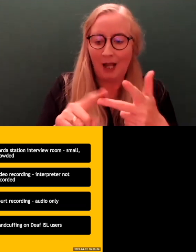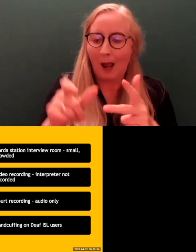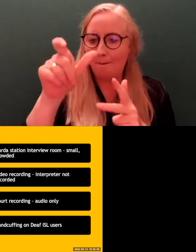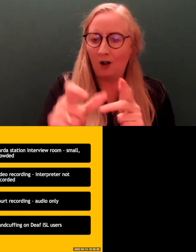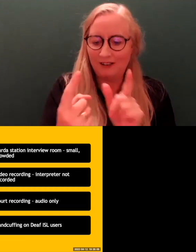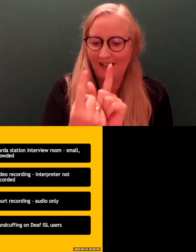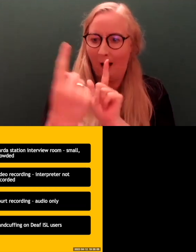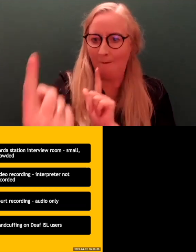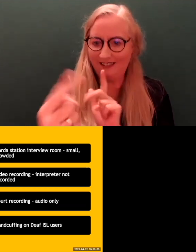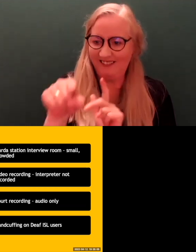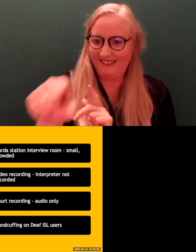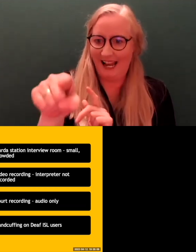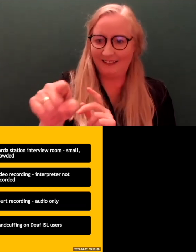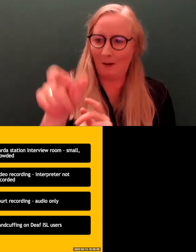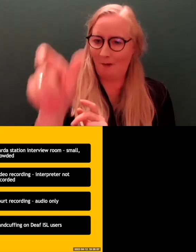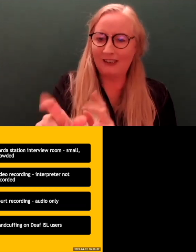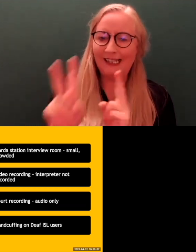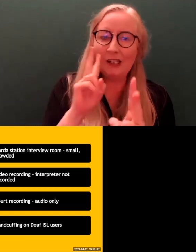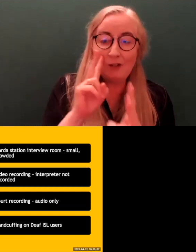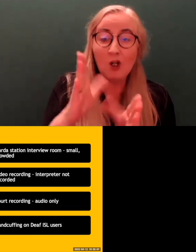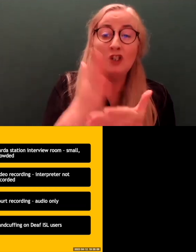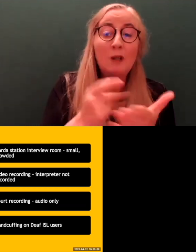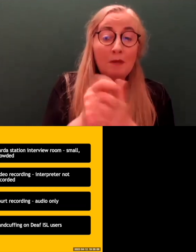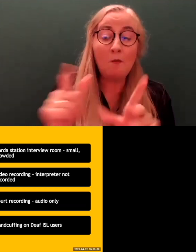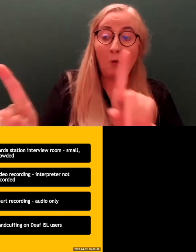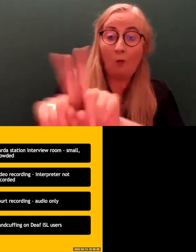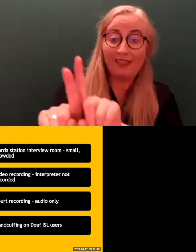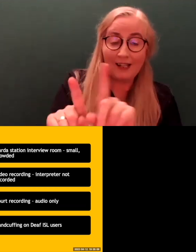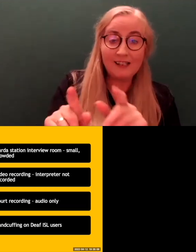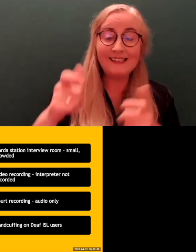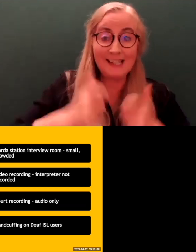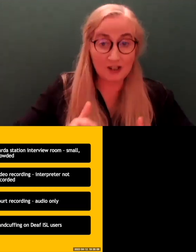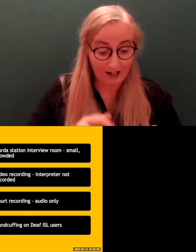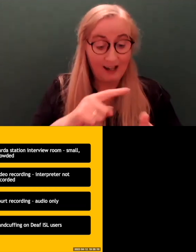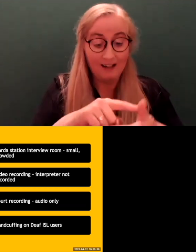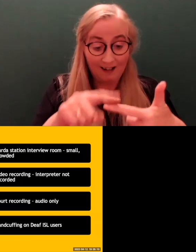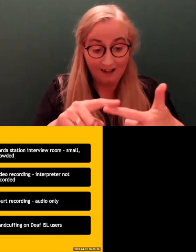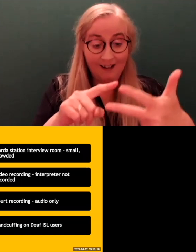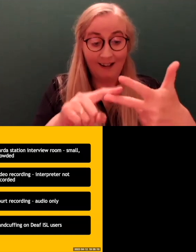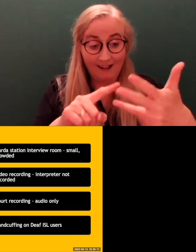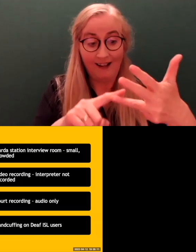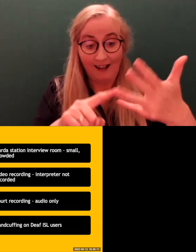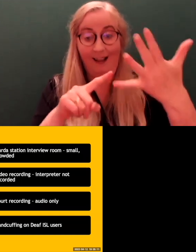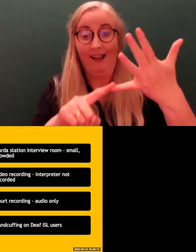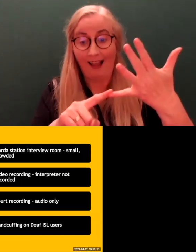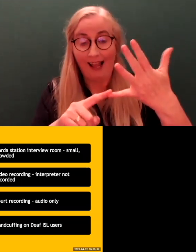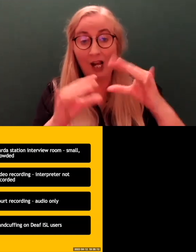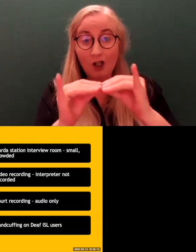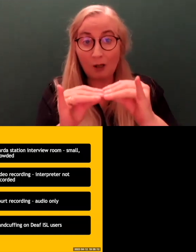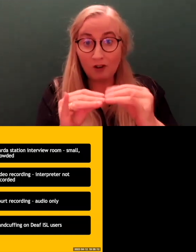being interviewed, sometimes with a solicitor. Then they might have an interpreter, right? That's a fourth person in the room. Then